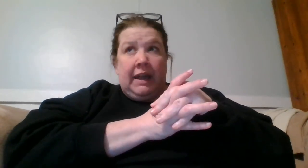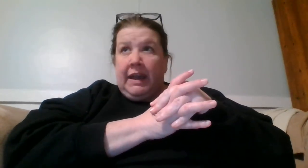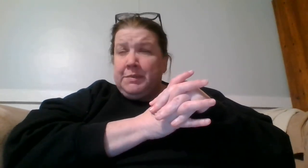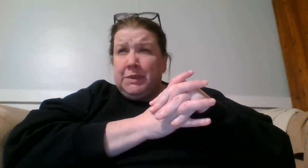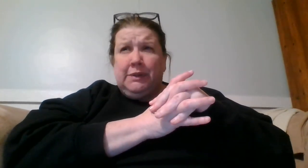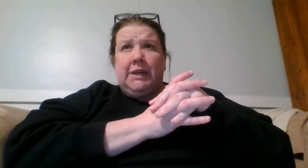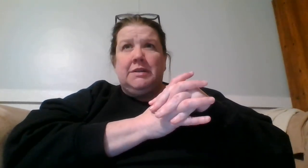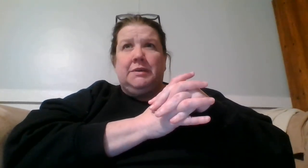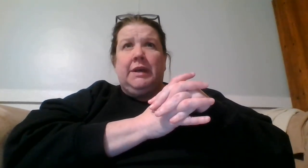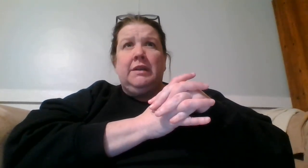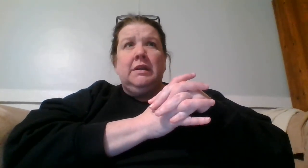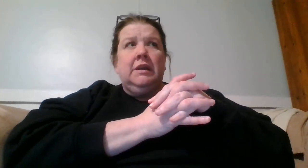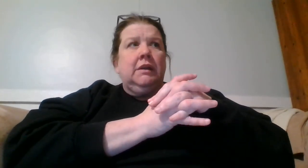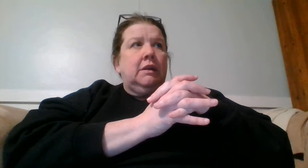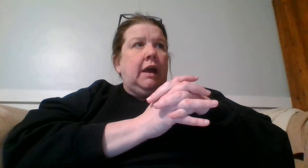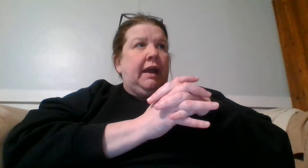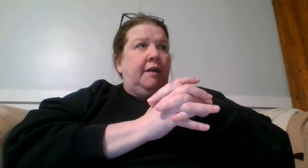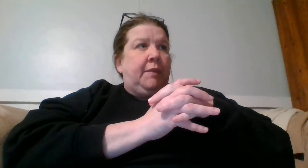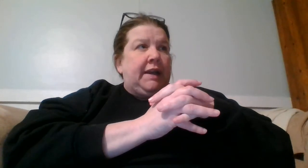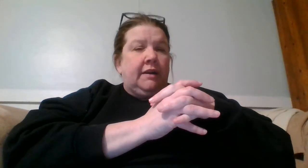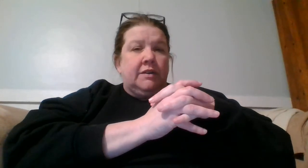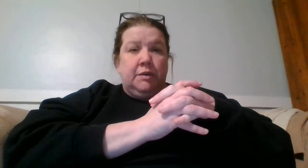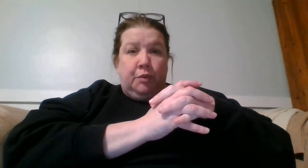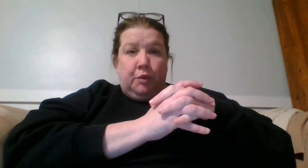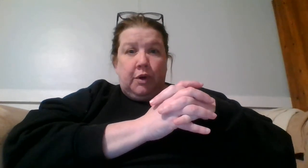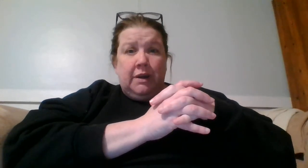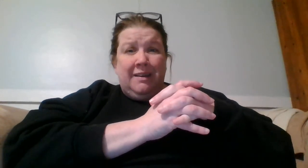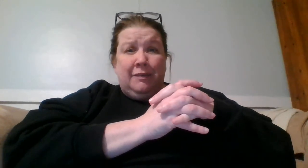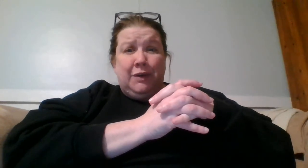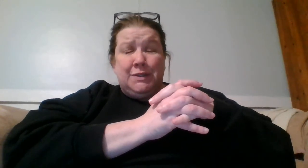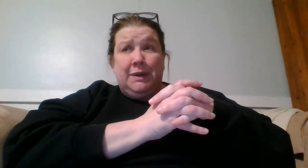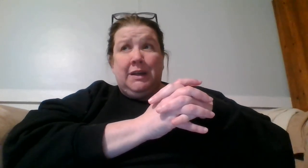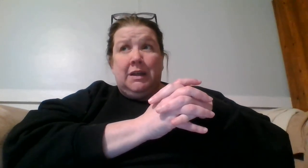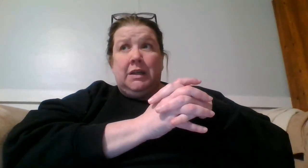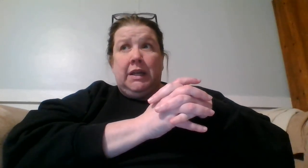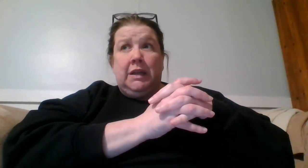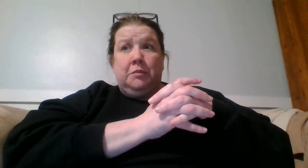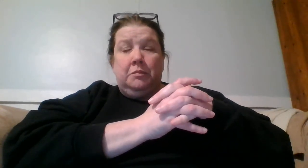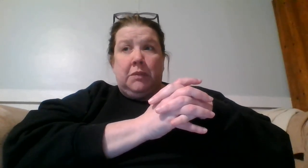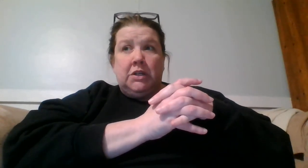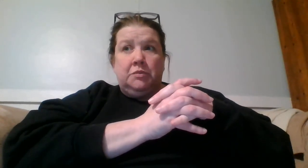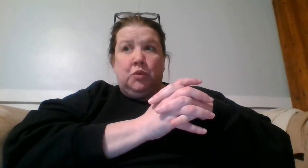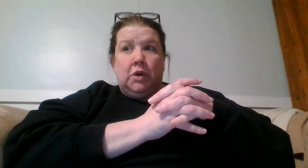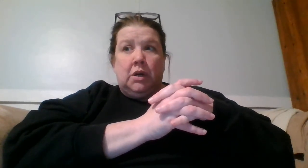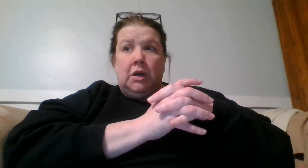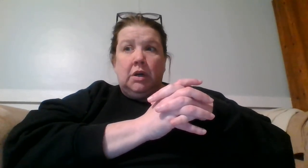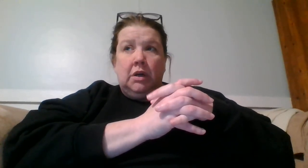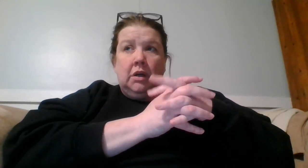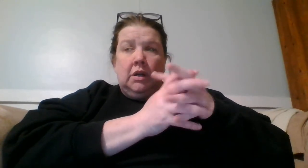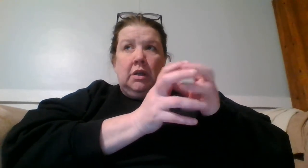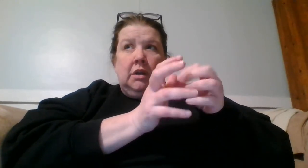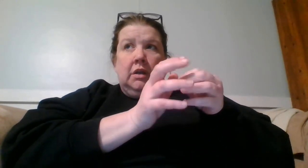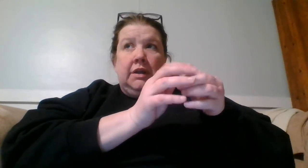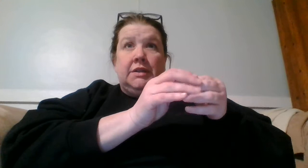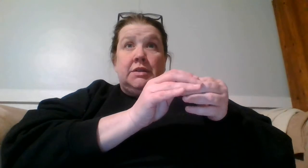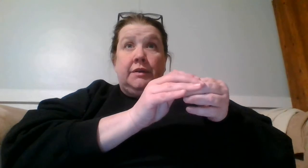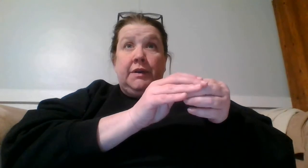I absolutely can do it. I have my doctor support if we do it in a much more conservative